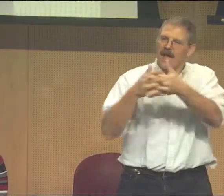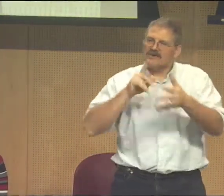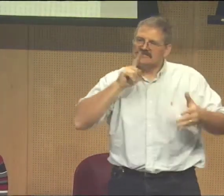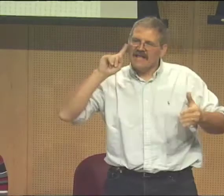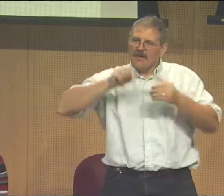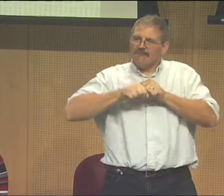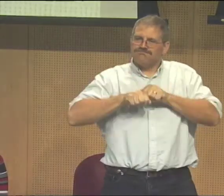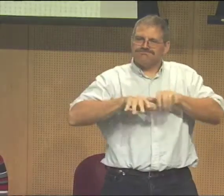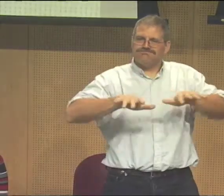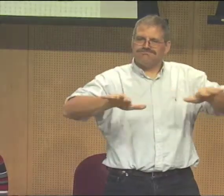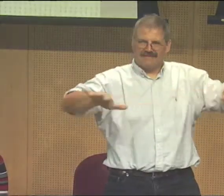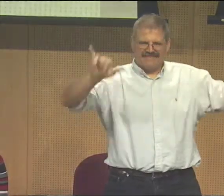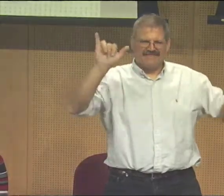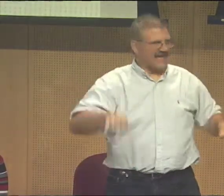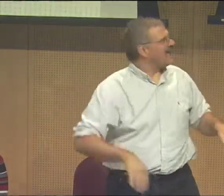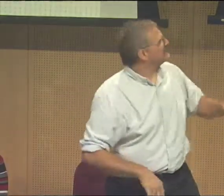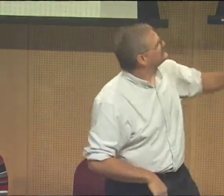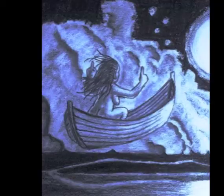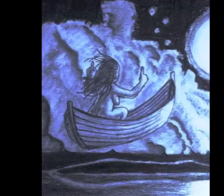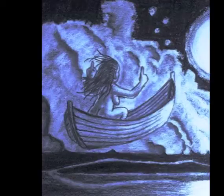Martha's Vineyard. Because for Martha's Vineyard,